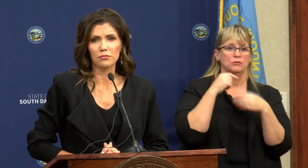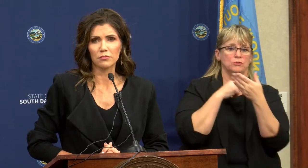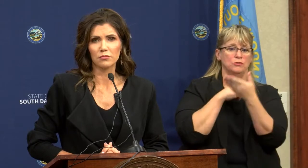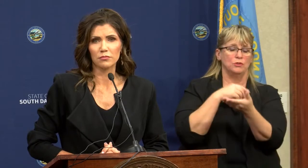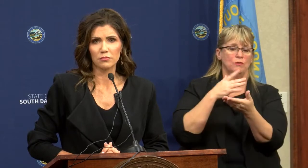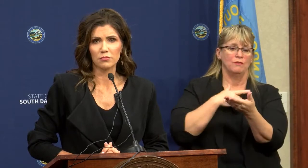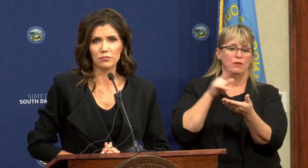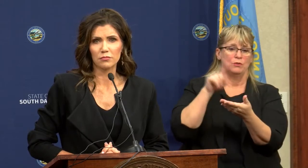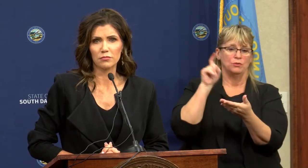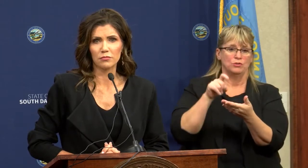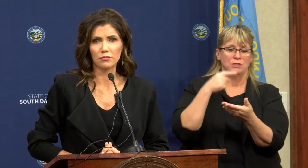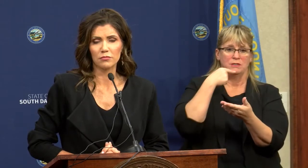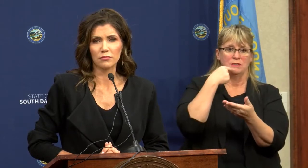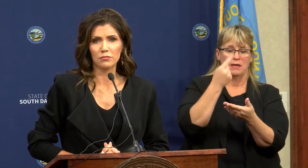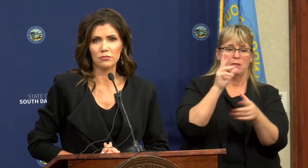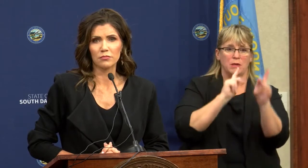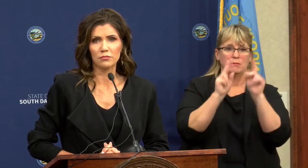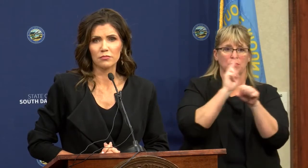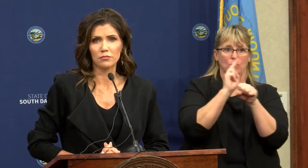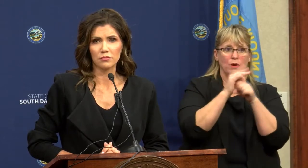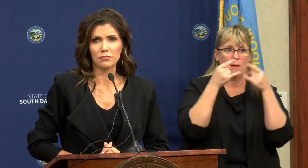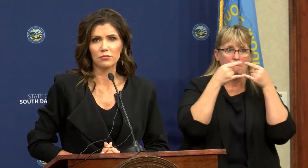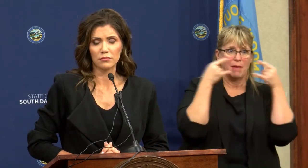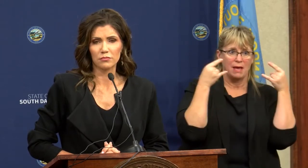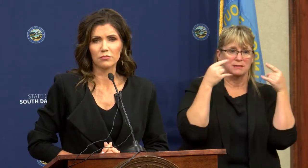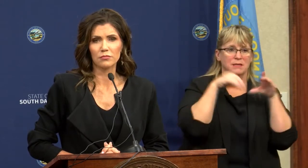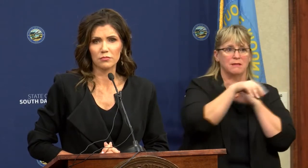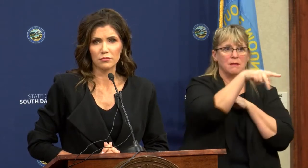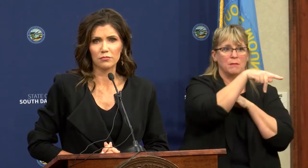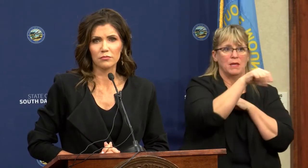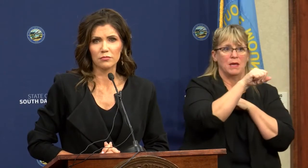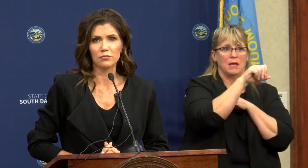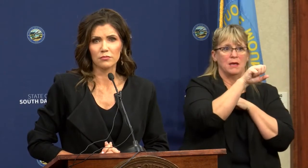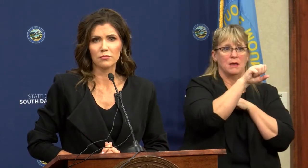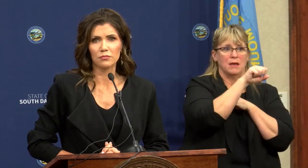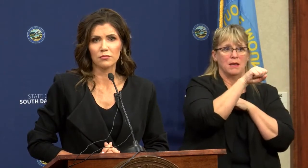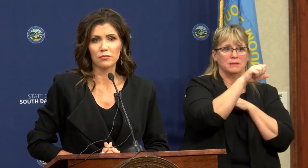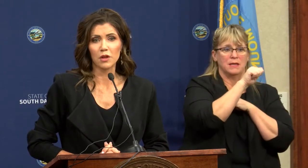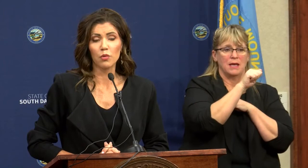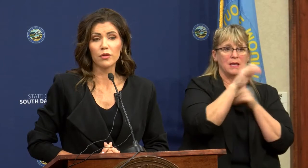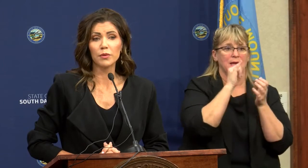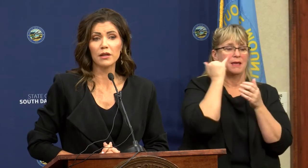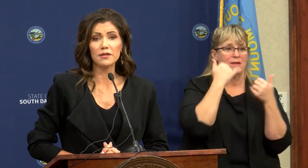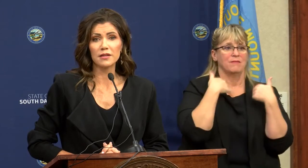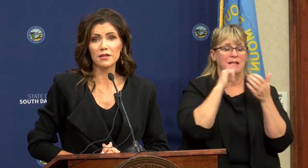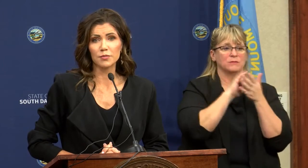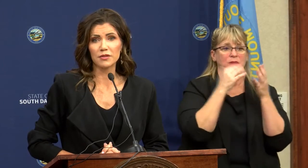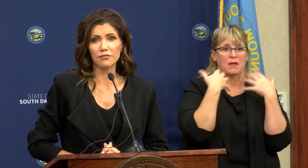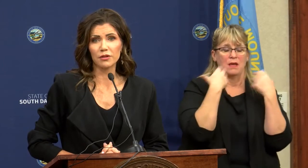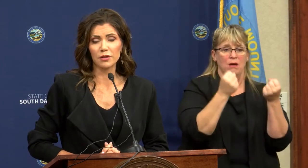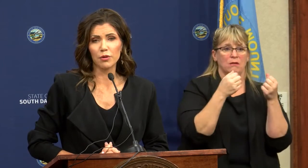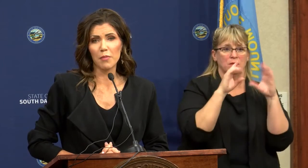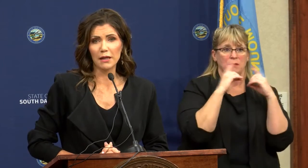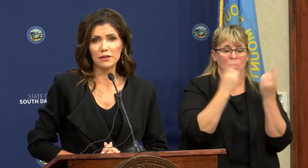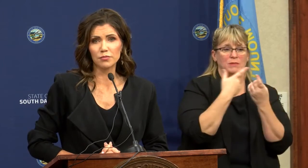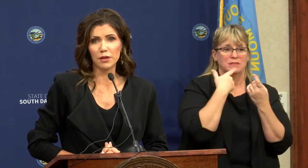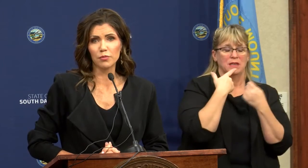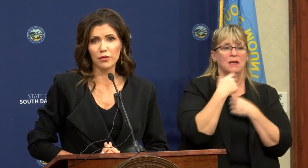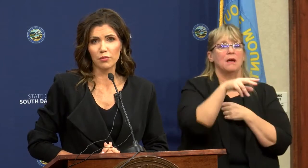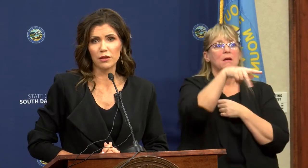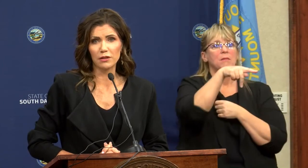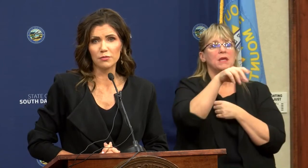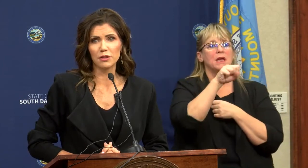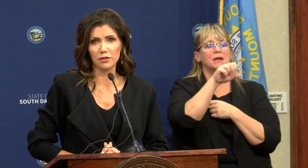be wearing a mask or telling people to wear a mask in the PSA if that's what the health department is telling us to do? Well, the PSA specifically reminded